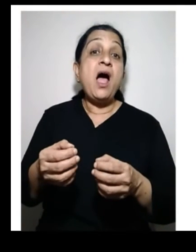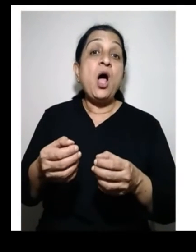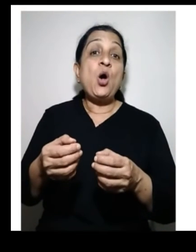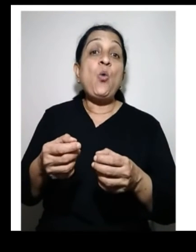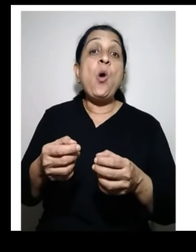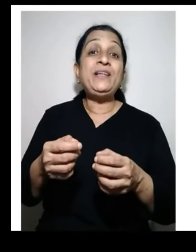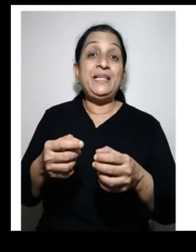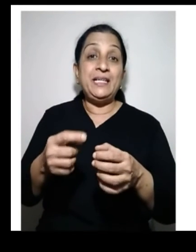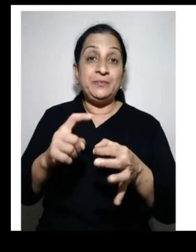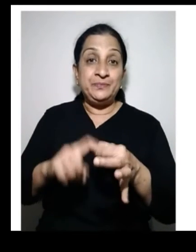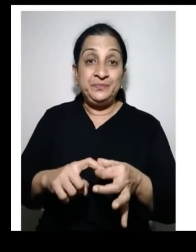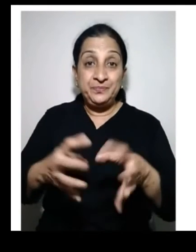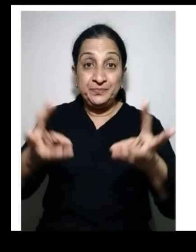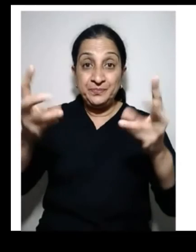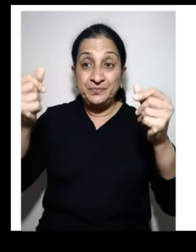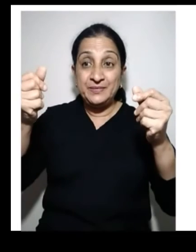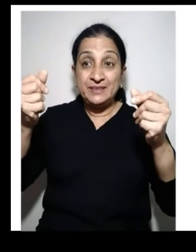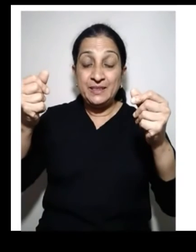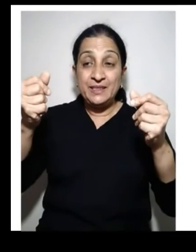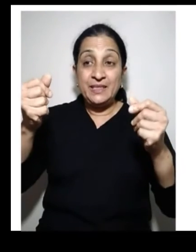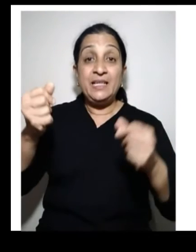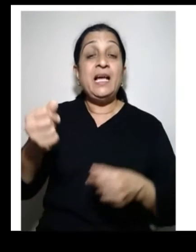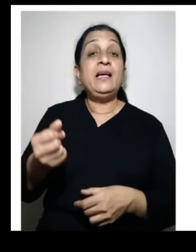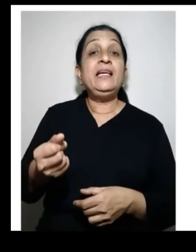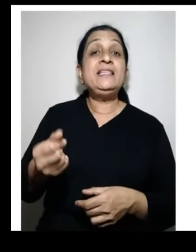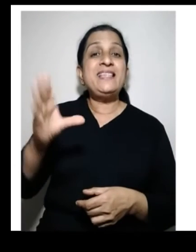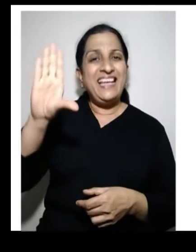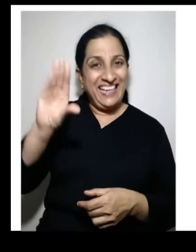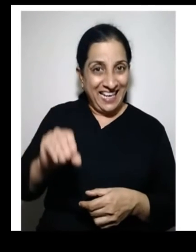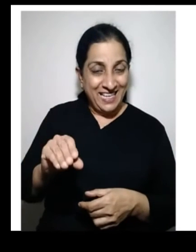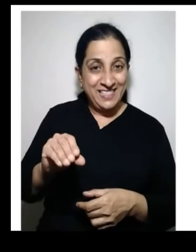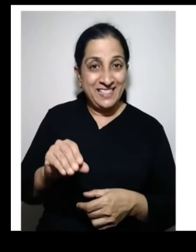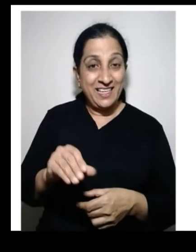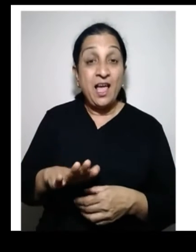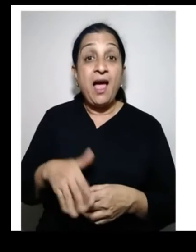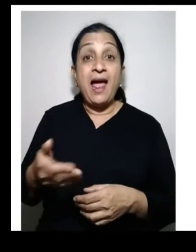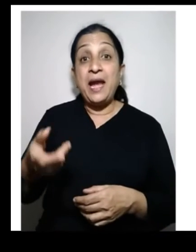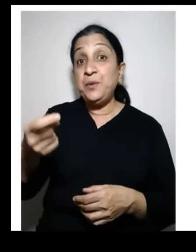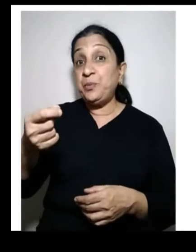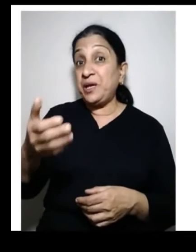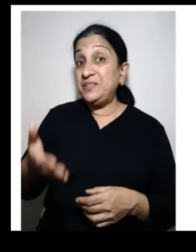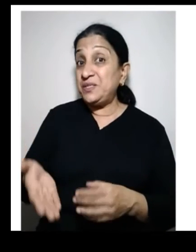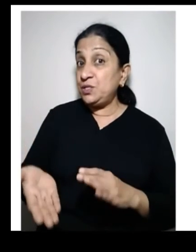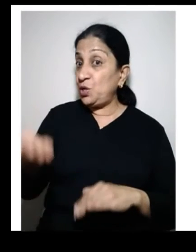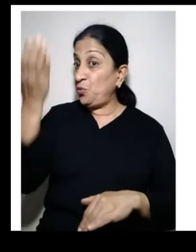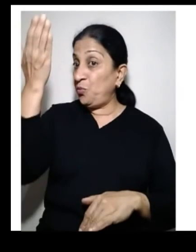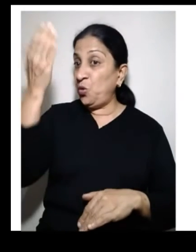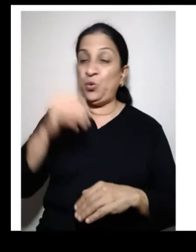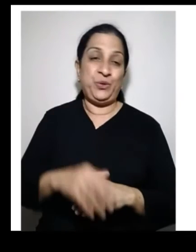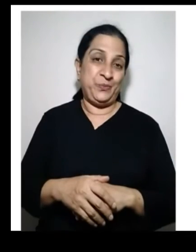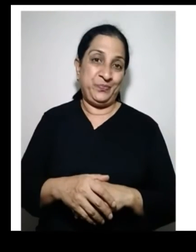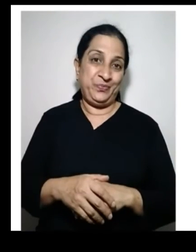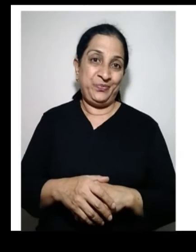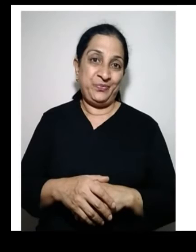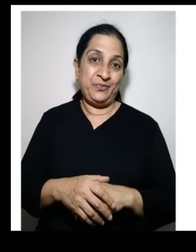the quantity decreases and if the price